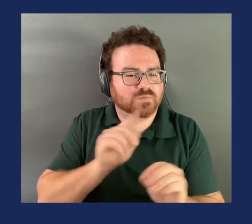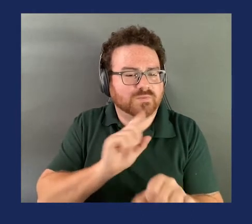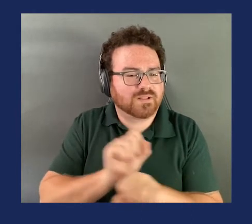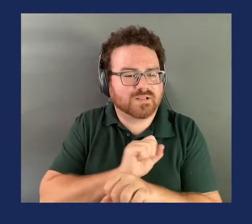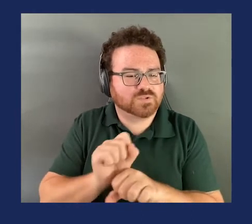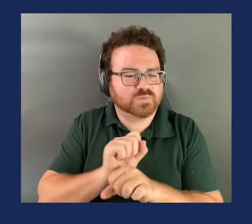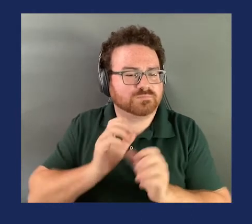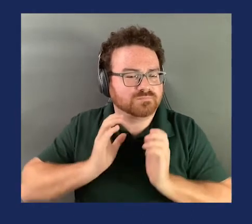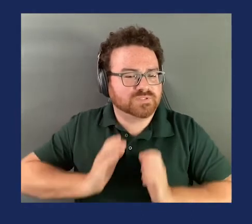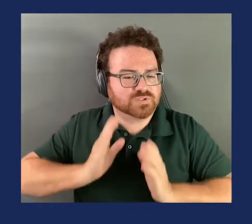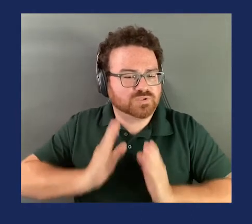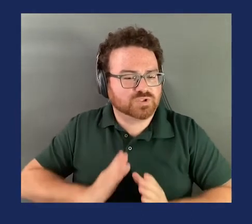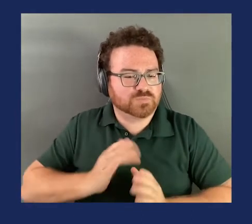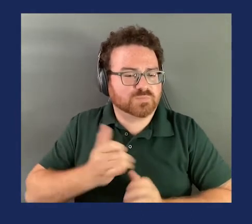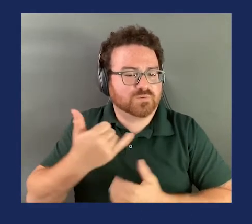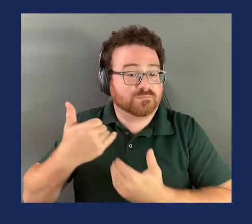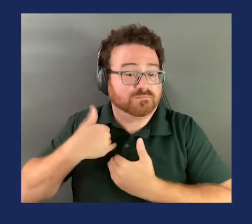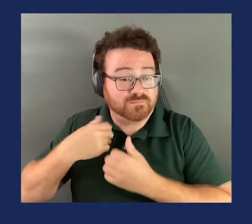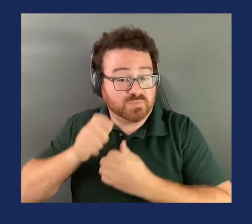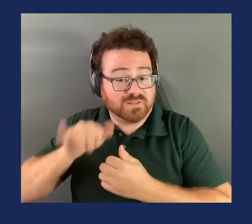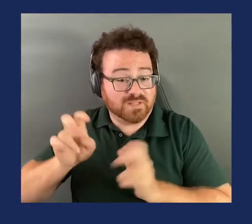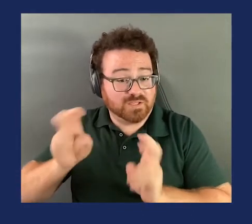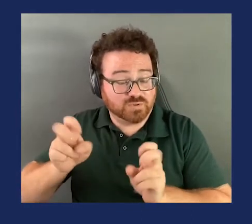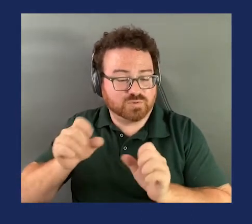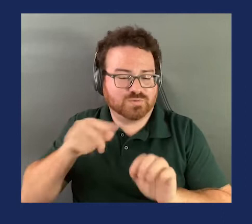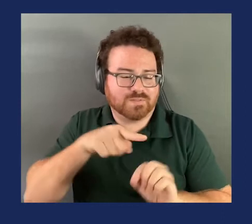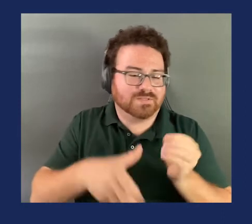issue, and so this amendment would just remove those two references.